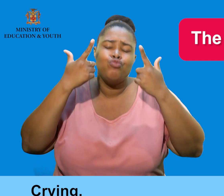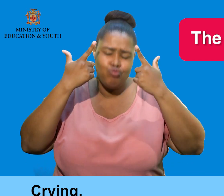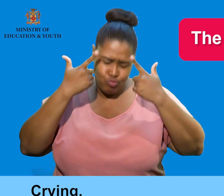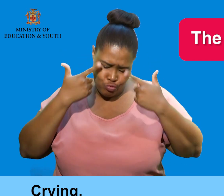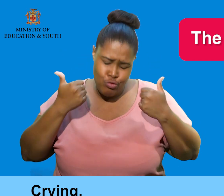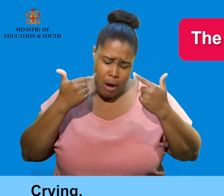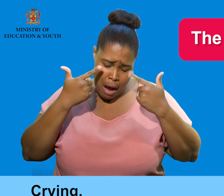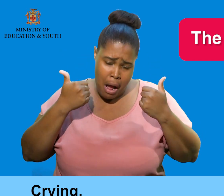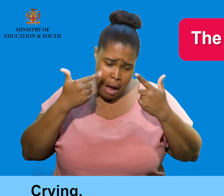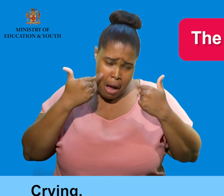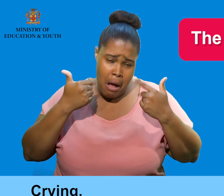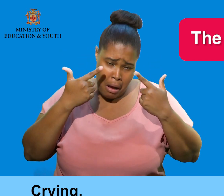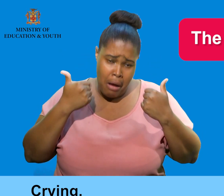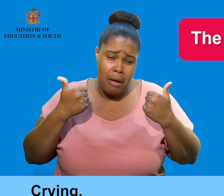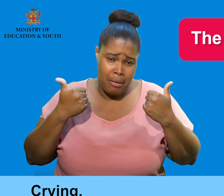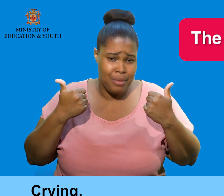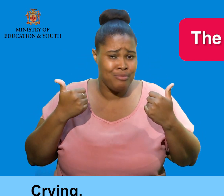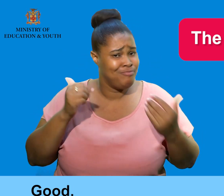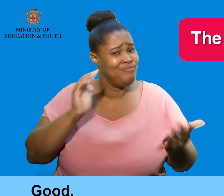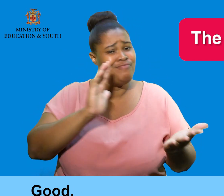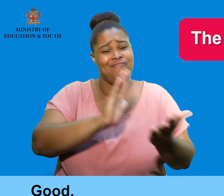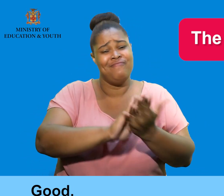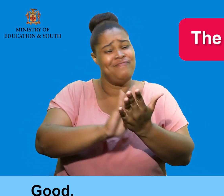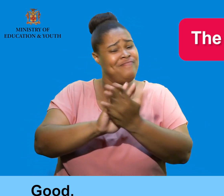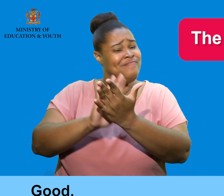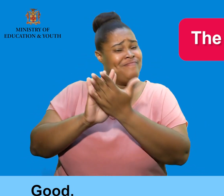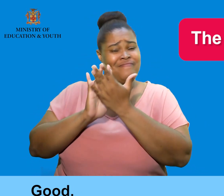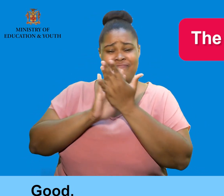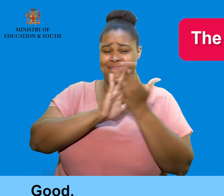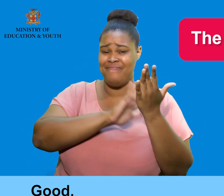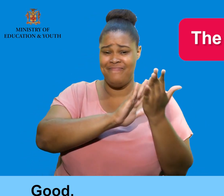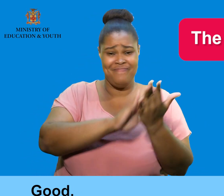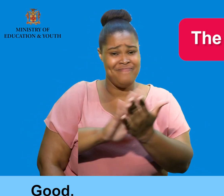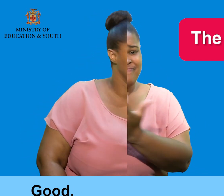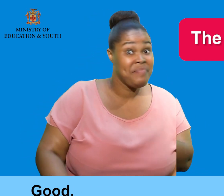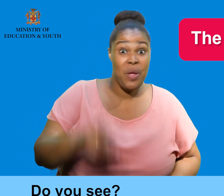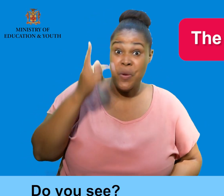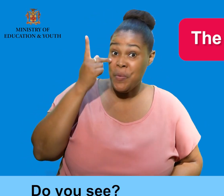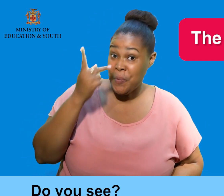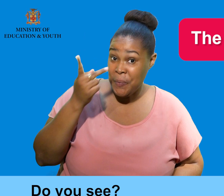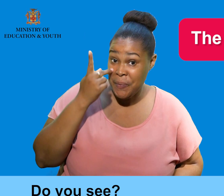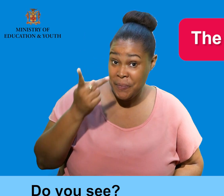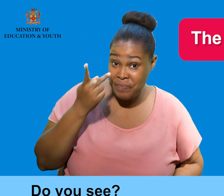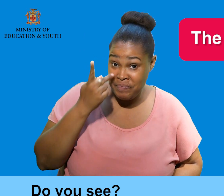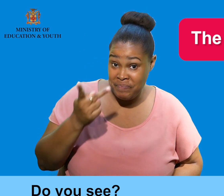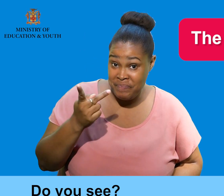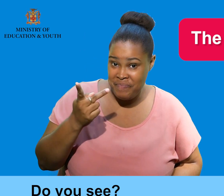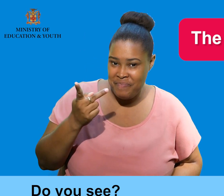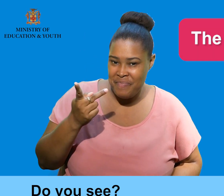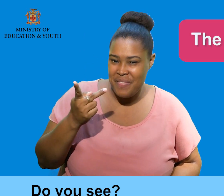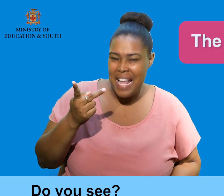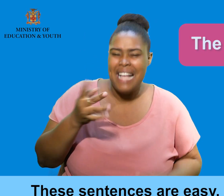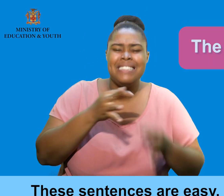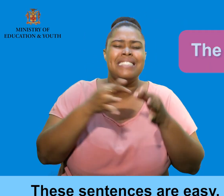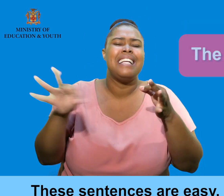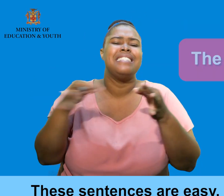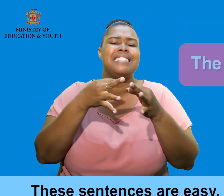Crying. Good. Do you see? These